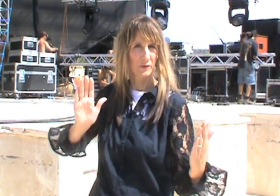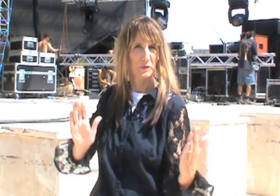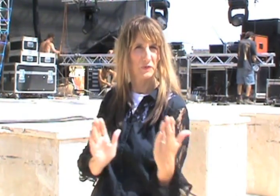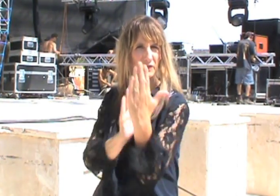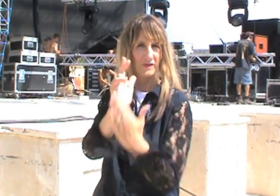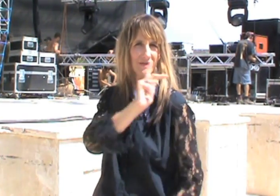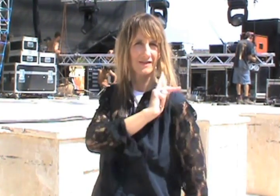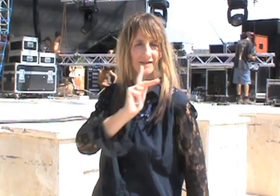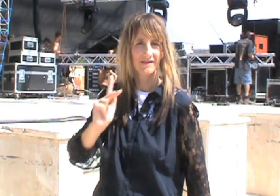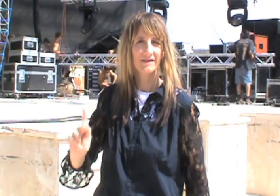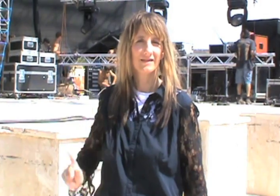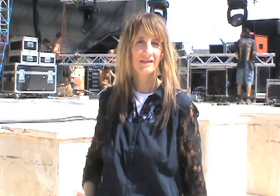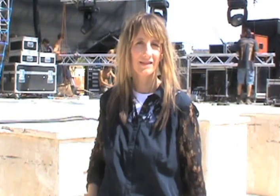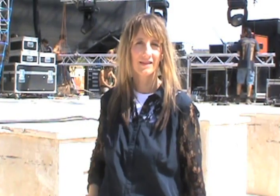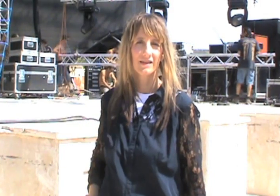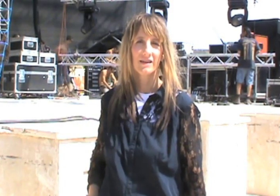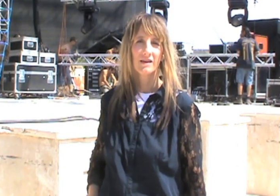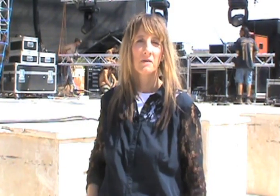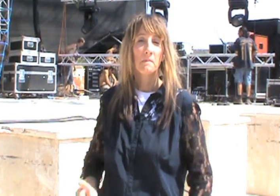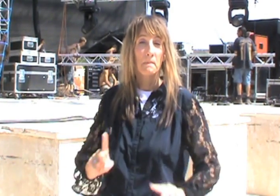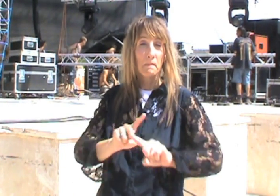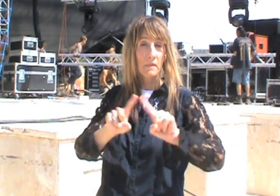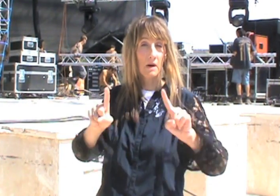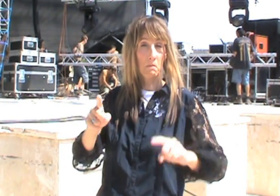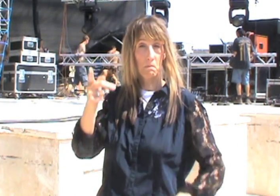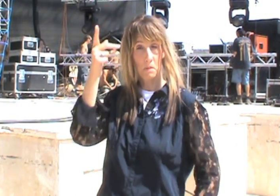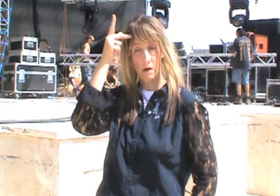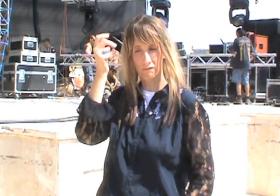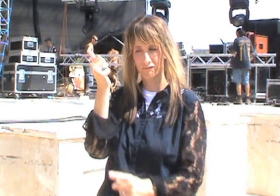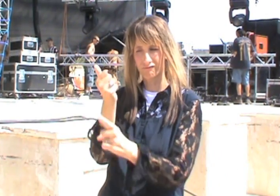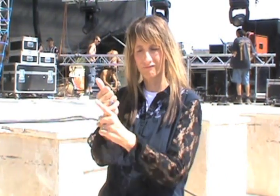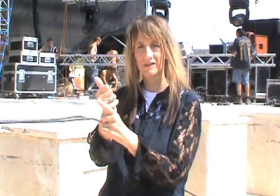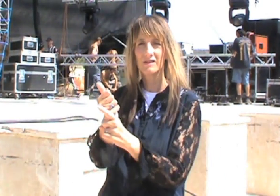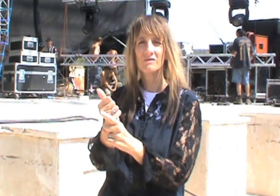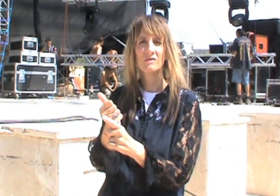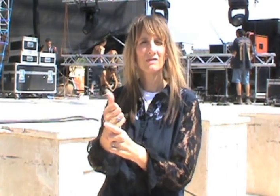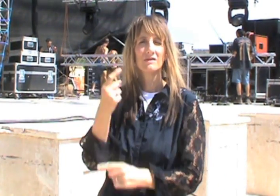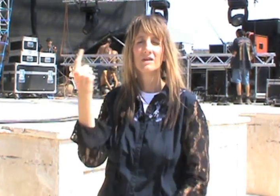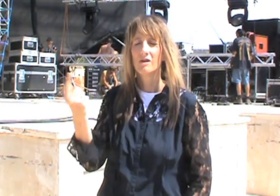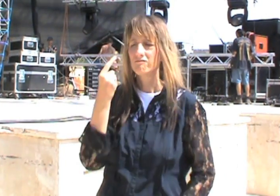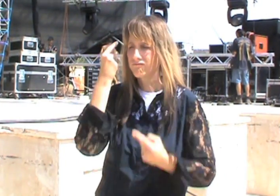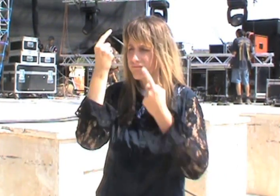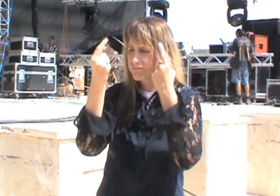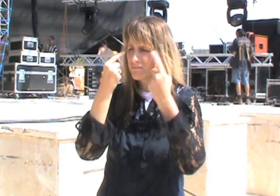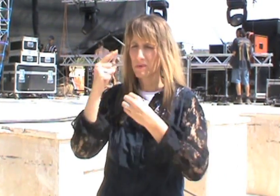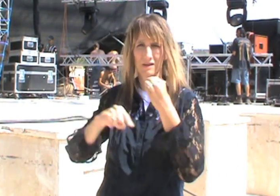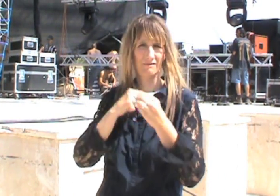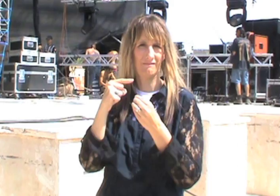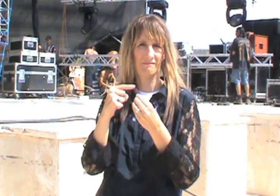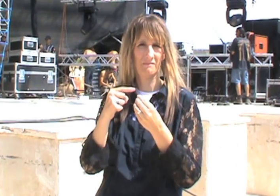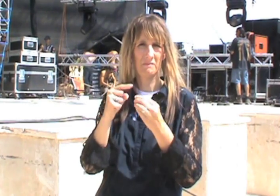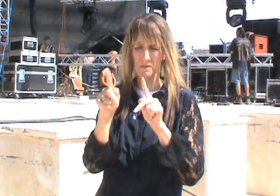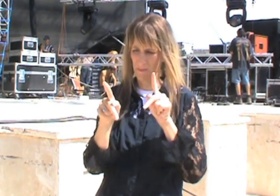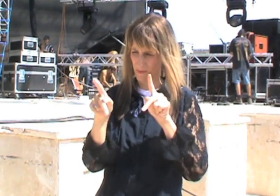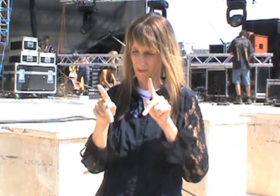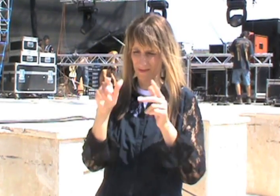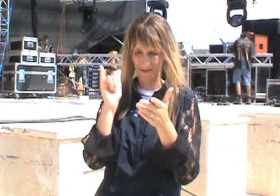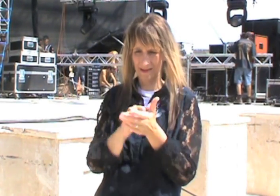Wow, here is the place, the exact place that he appeared before King Agrippa. Paul was always thinking